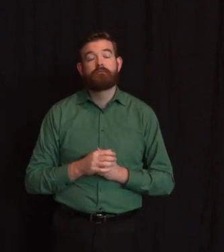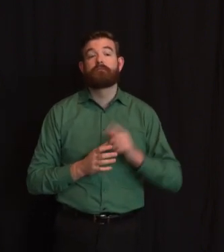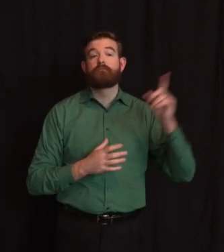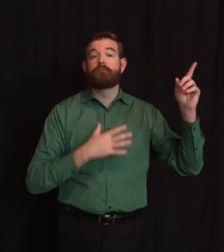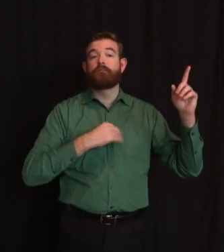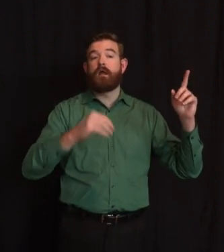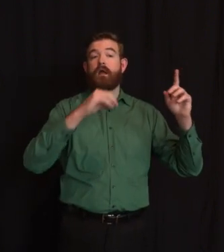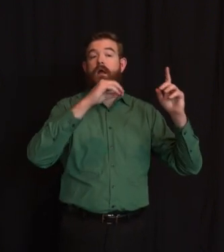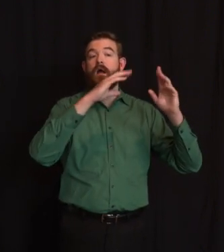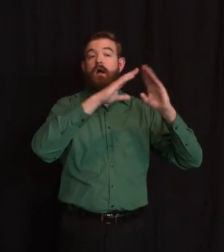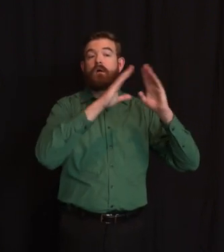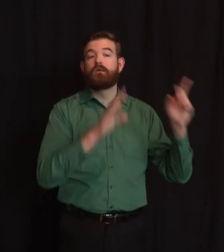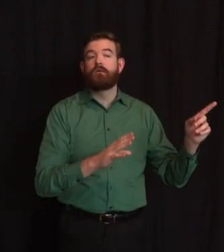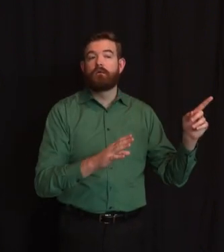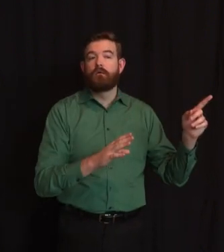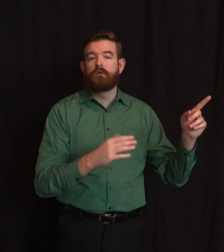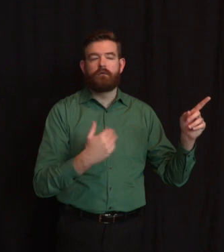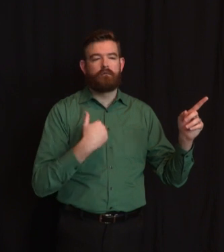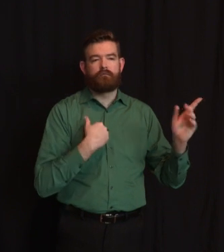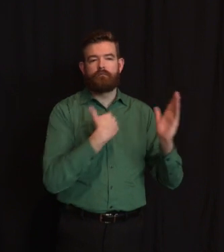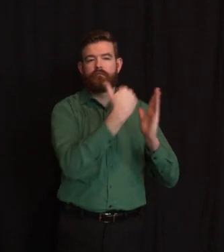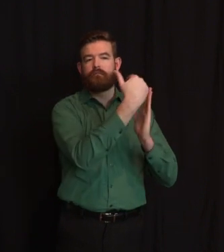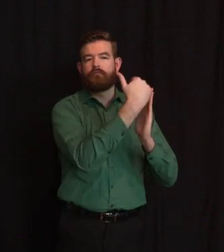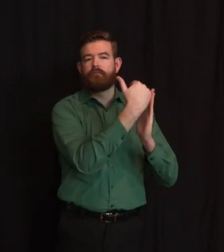how close is New Jersey to starting phase one?